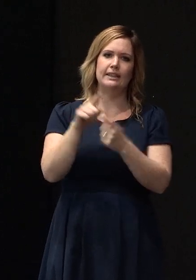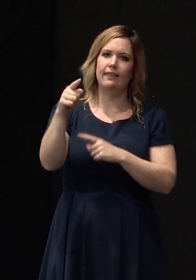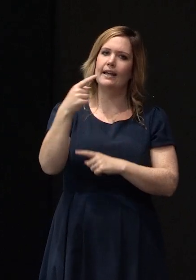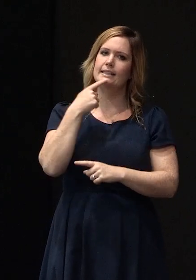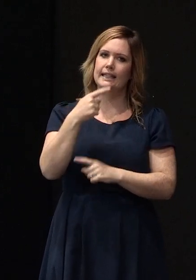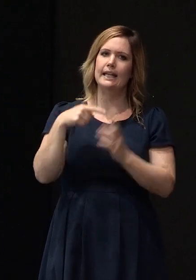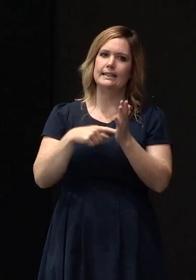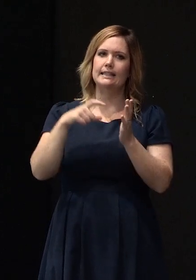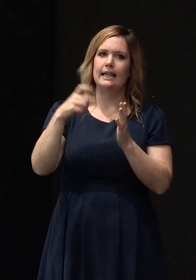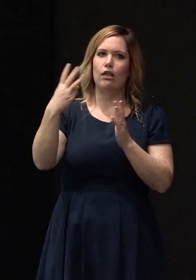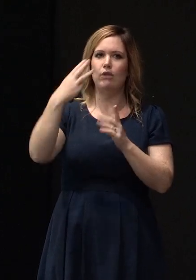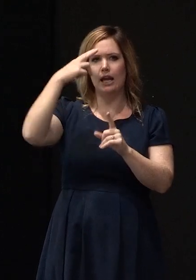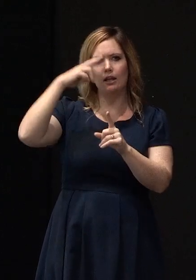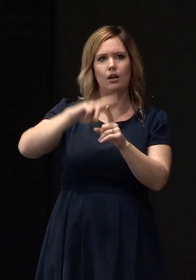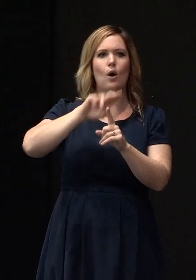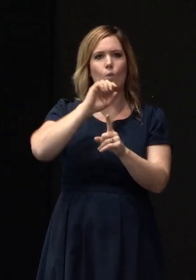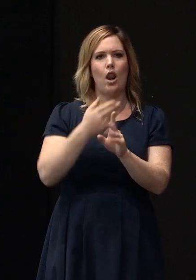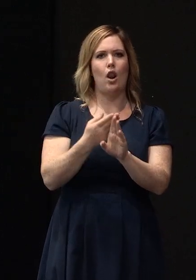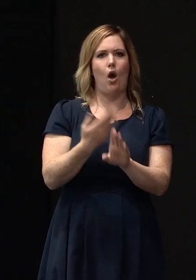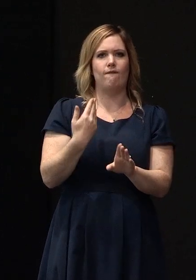stigma would be lifted would that be the case